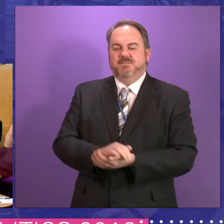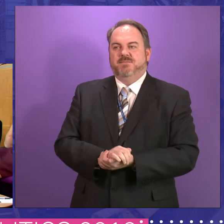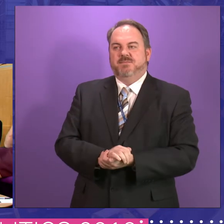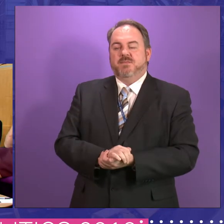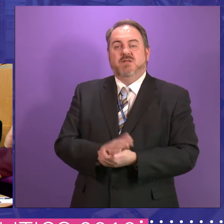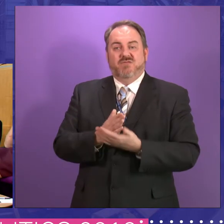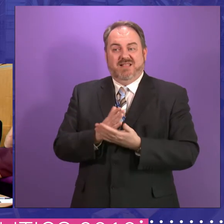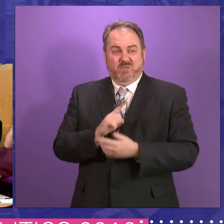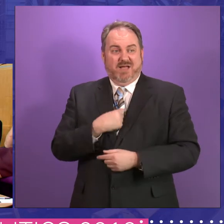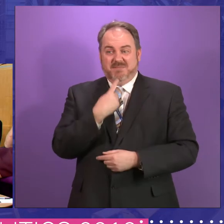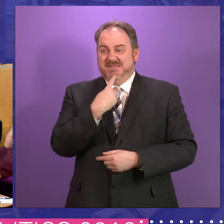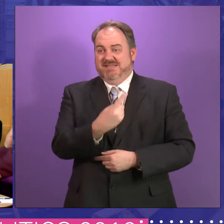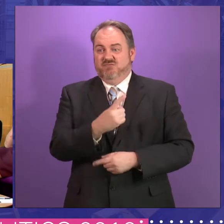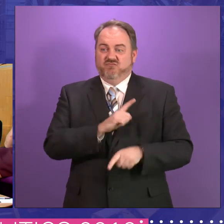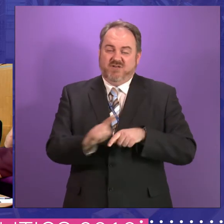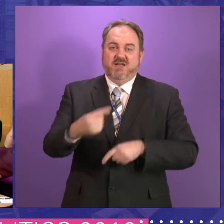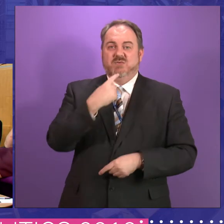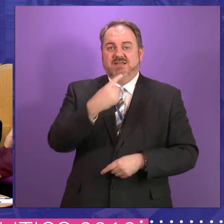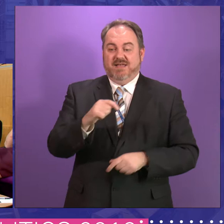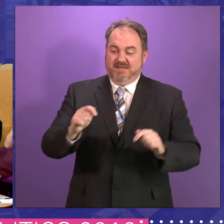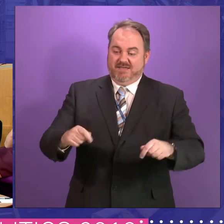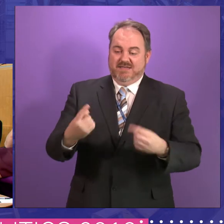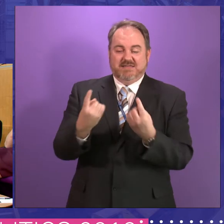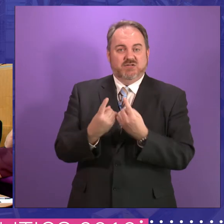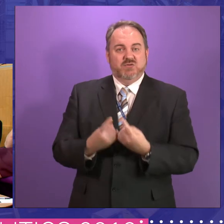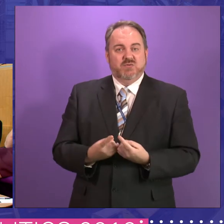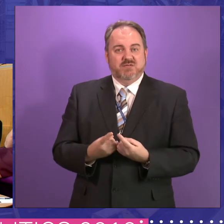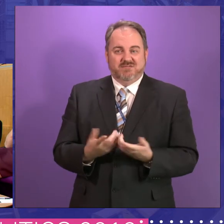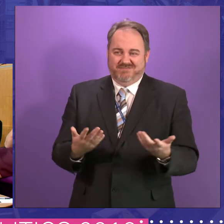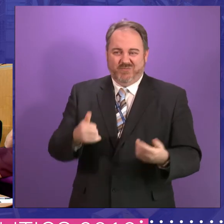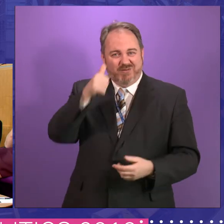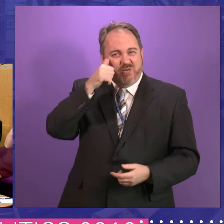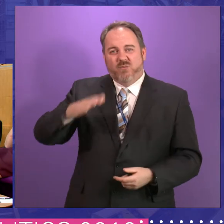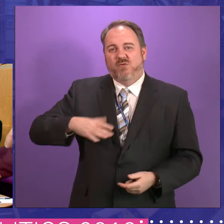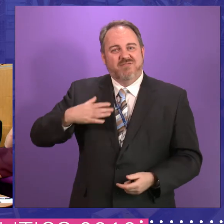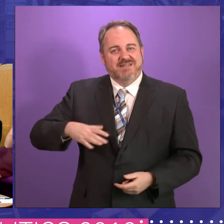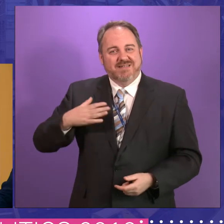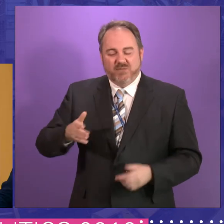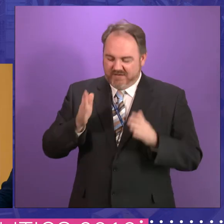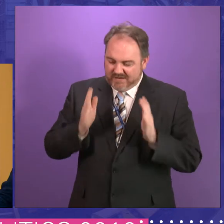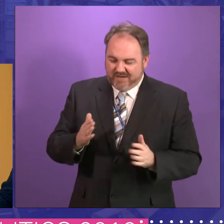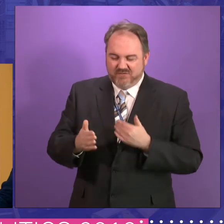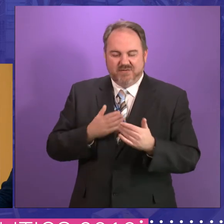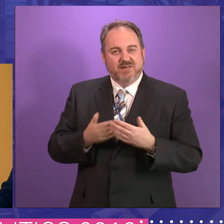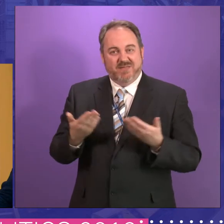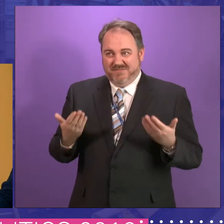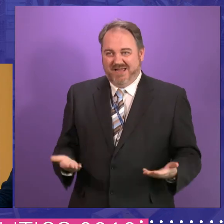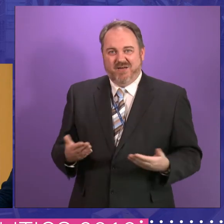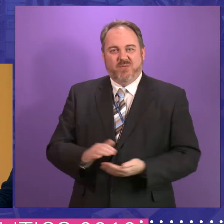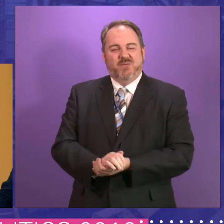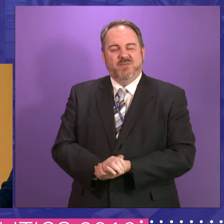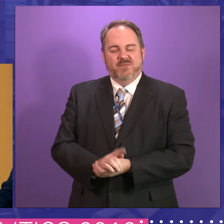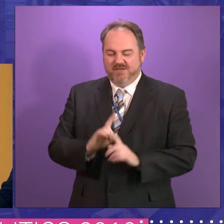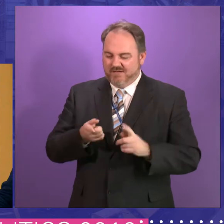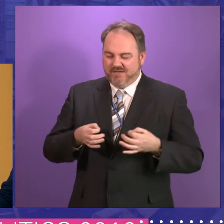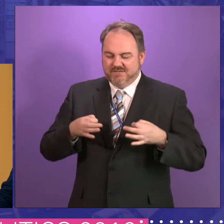I'm saying, Kenny is that these issues are not new. And, you know, they have to be dealt with. They have to be dealt